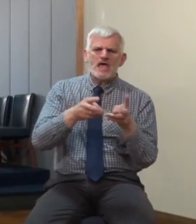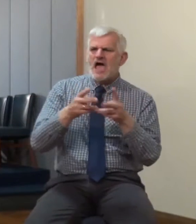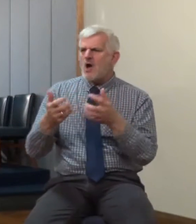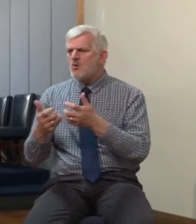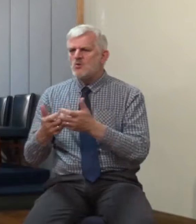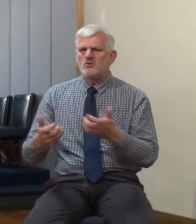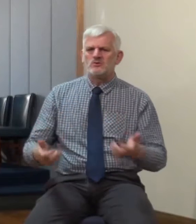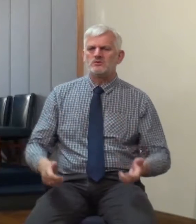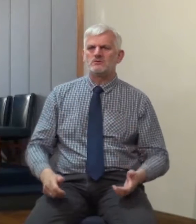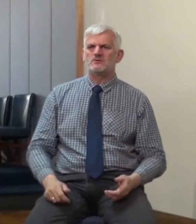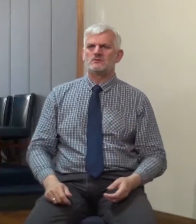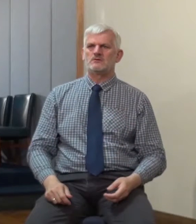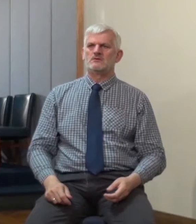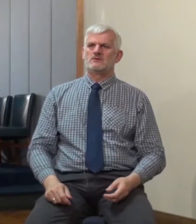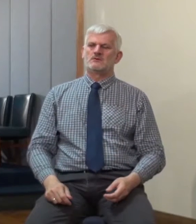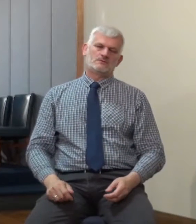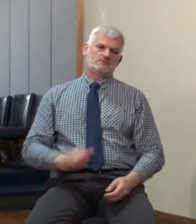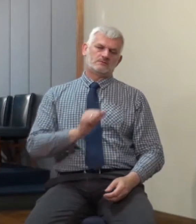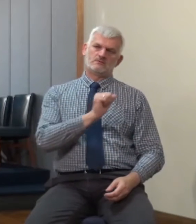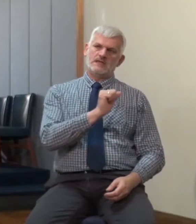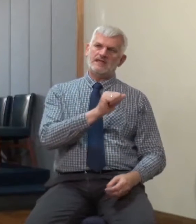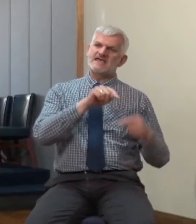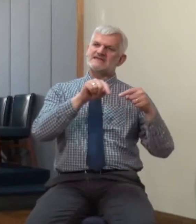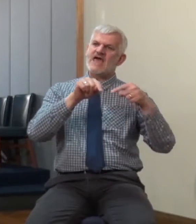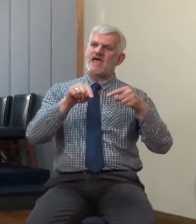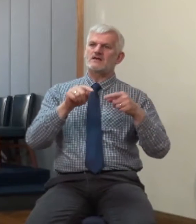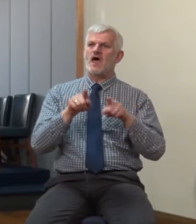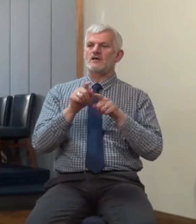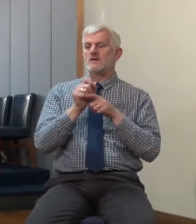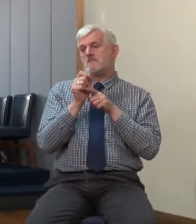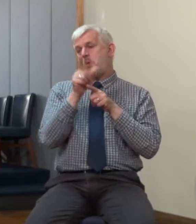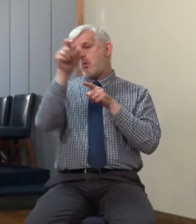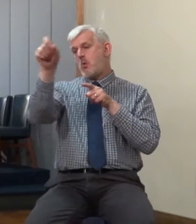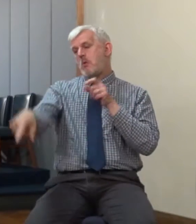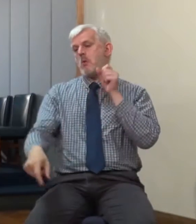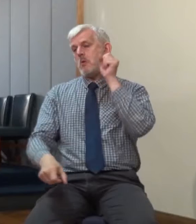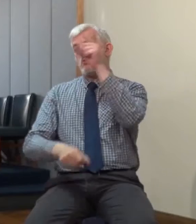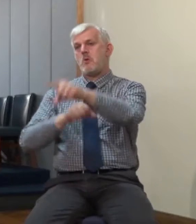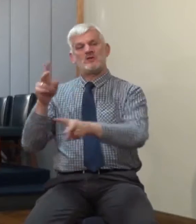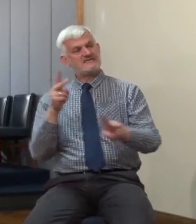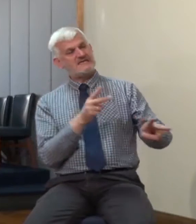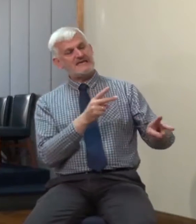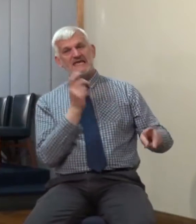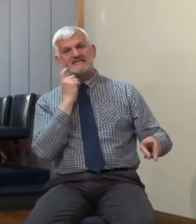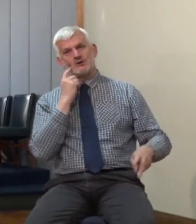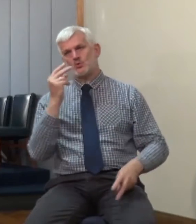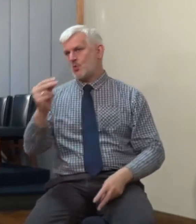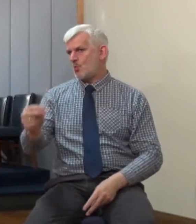because his attacks are sometimes so crafty and so subtle. They're not big explosions.